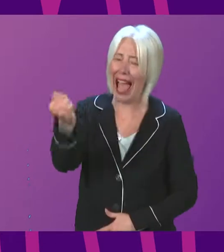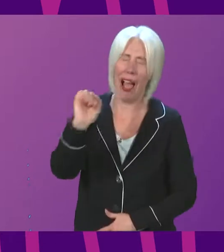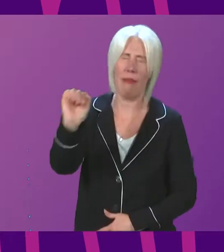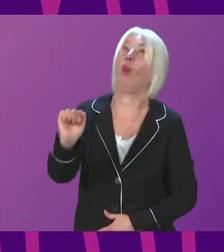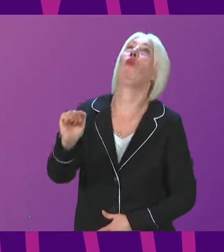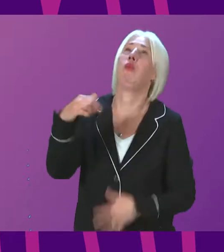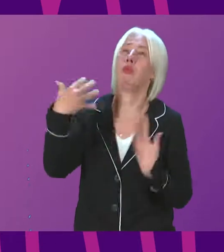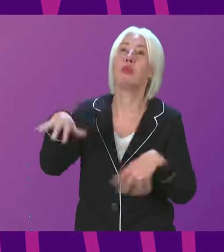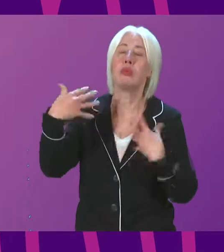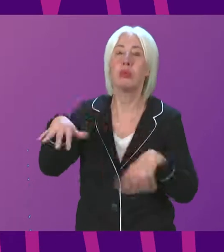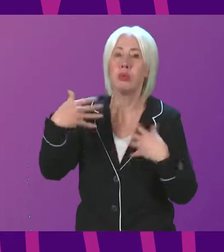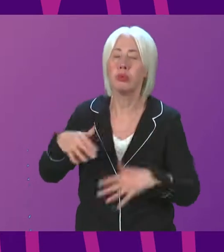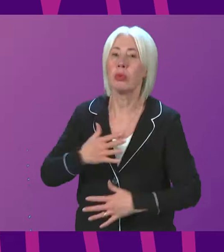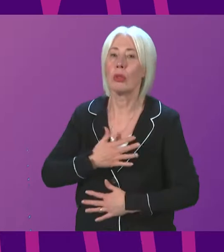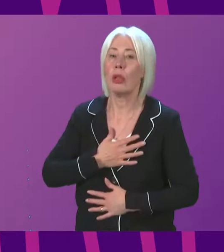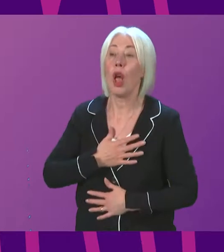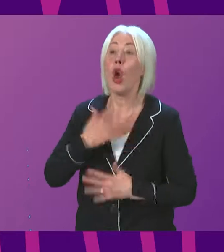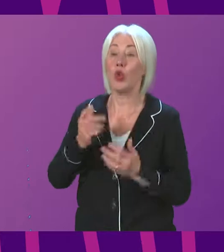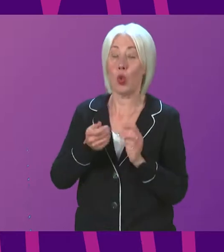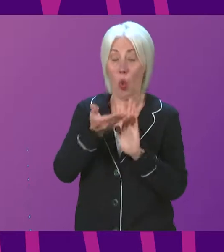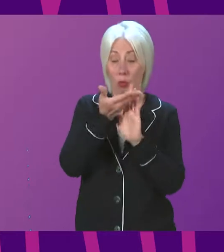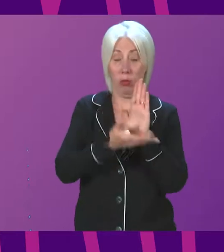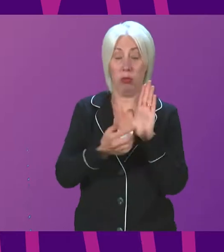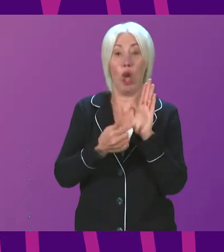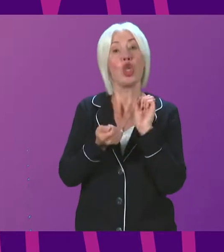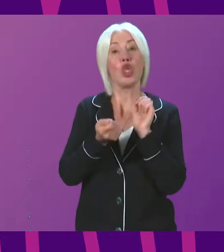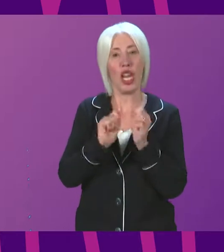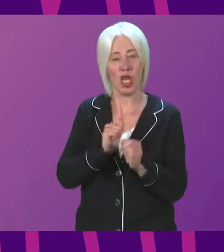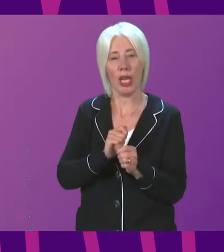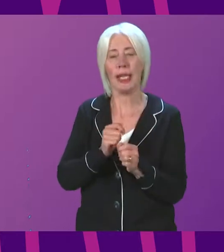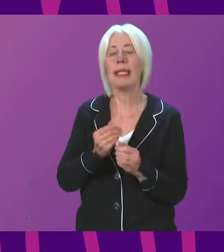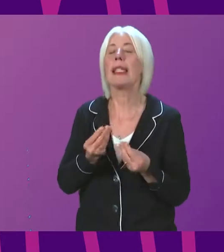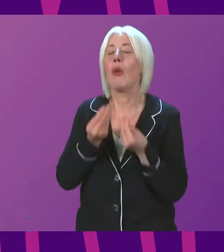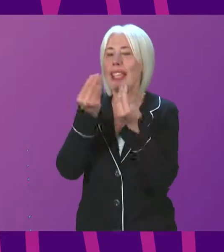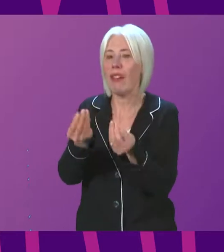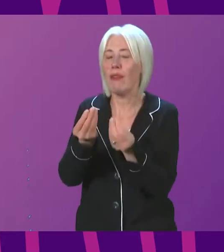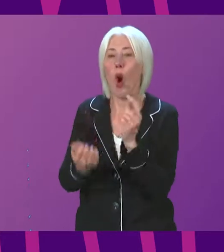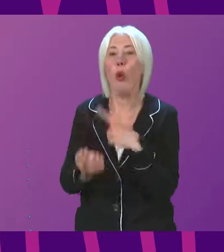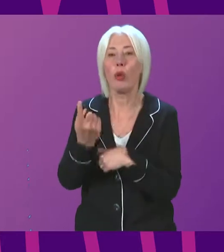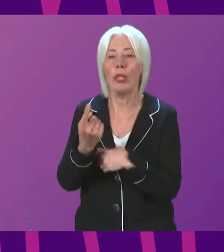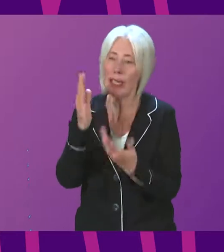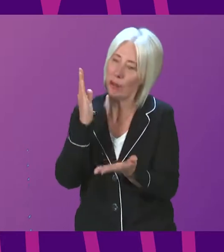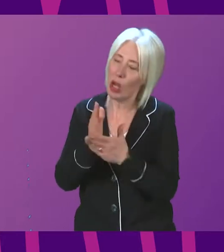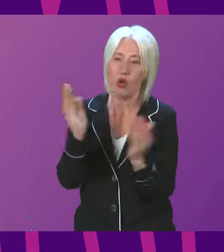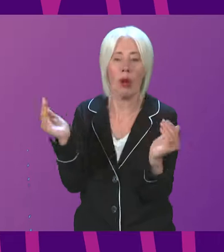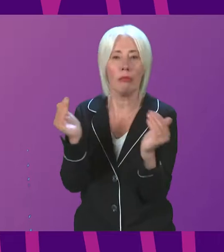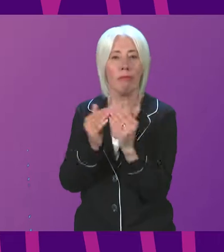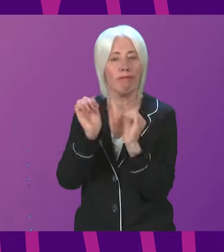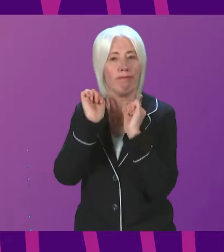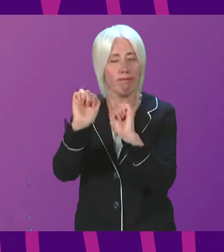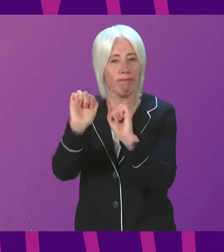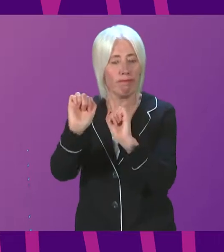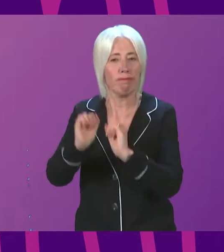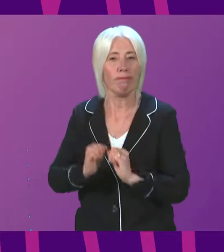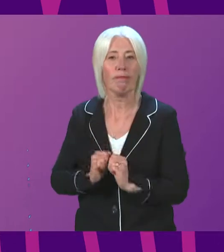to the inquiry. So the changes that I've made to the terms of reference, I think, provide the opportunity for that to be fulfilled. And I know, and